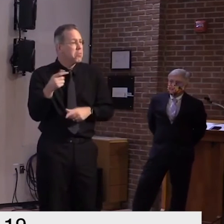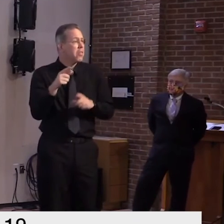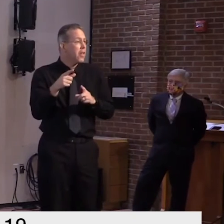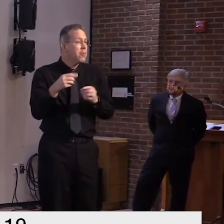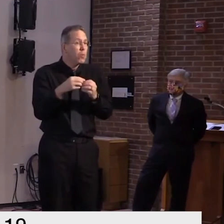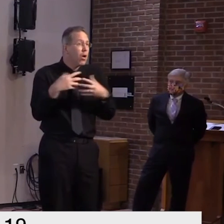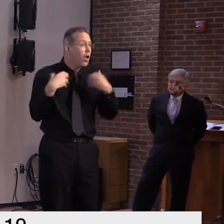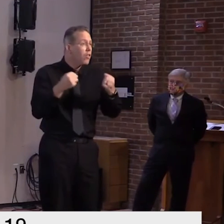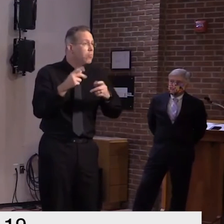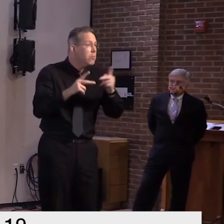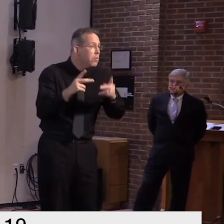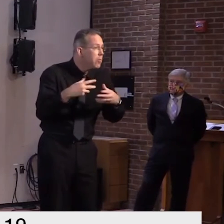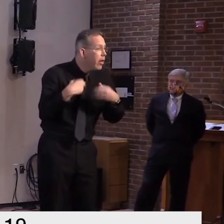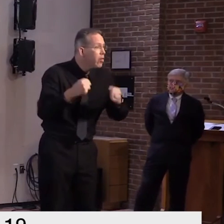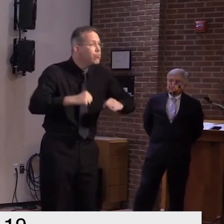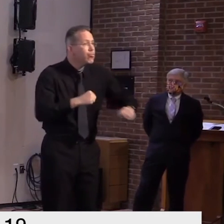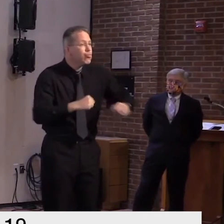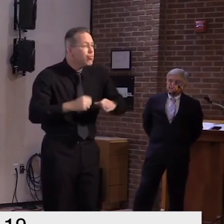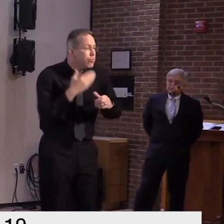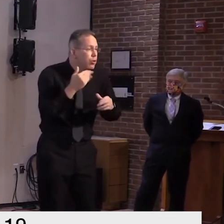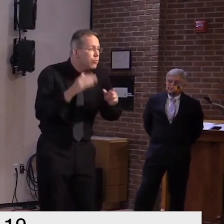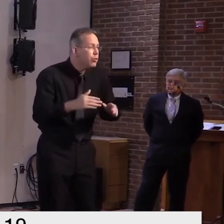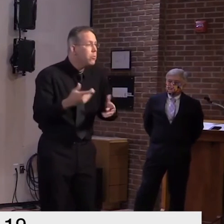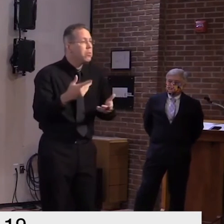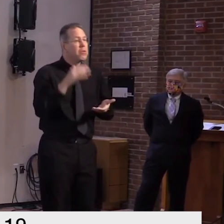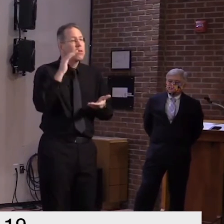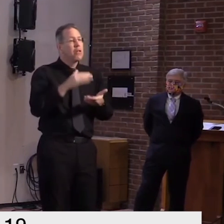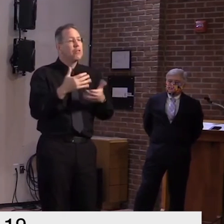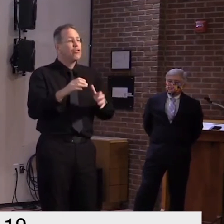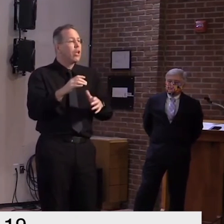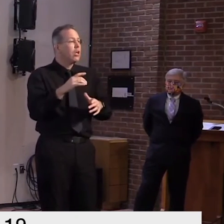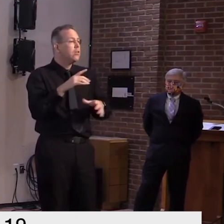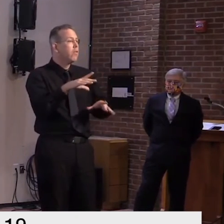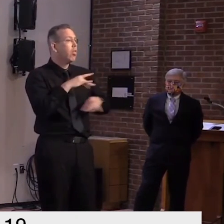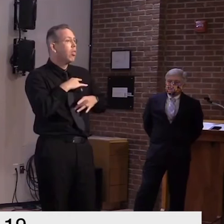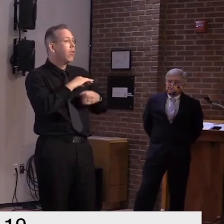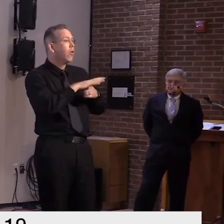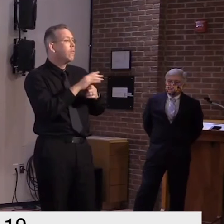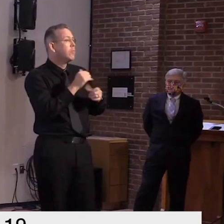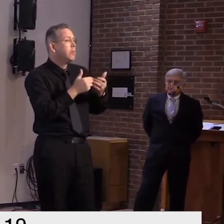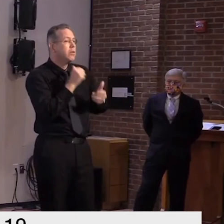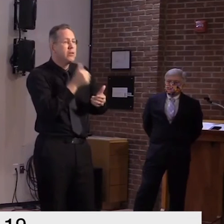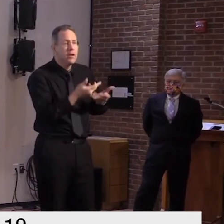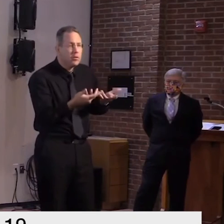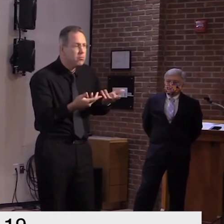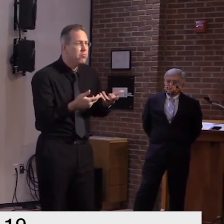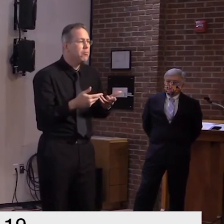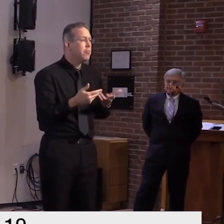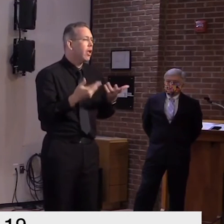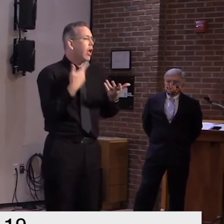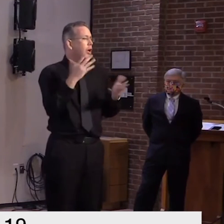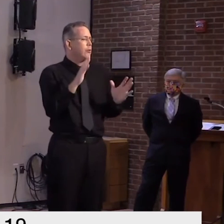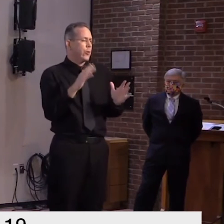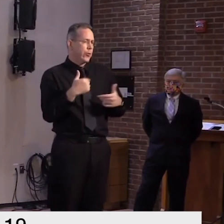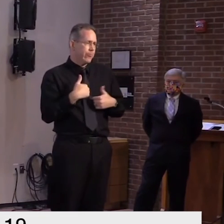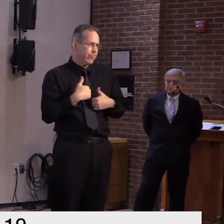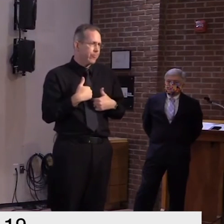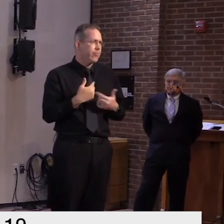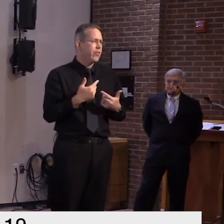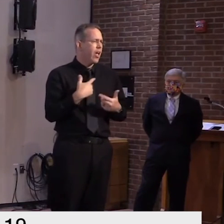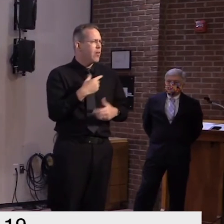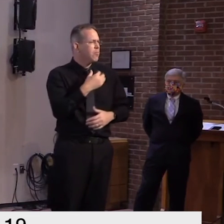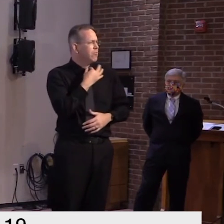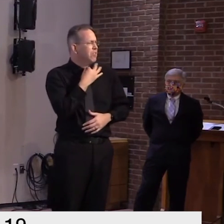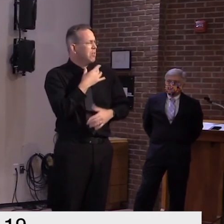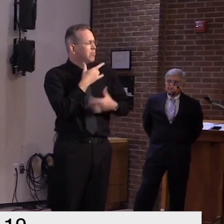behaviors etc but still it would be a an interesting data point to look at for sure that we would want to